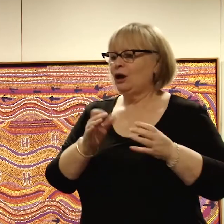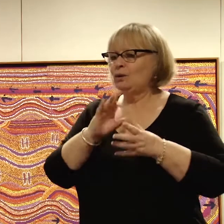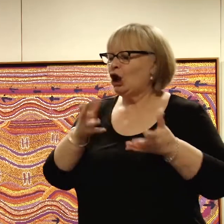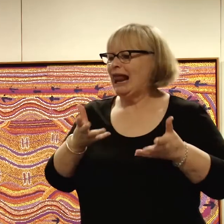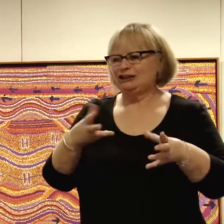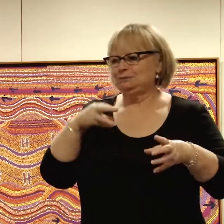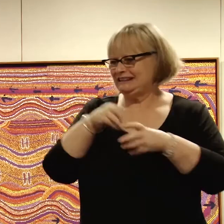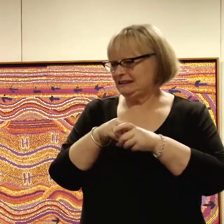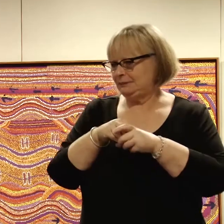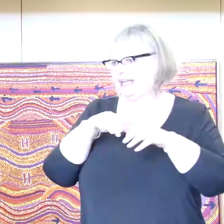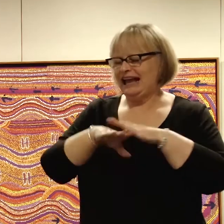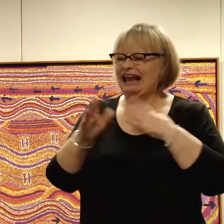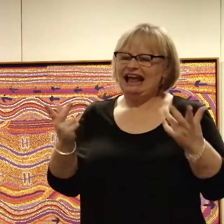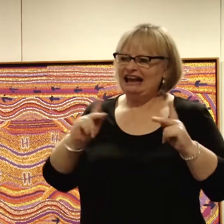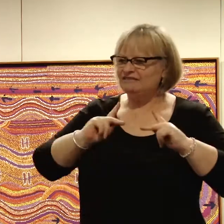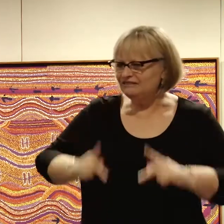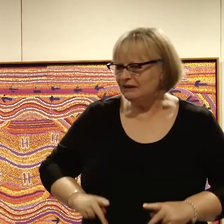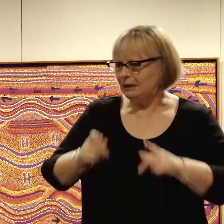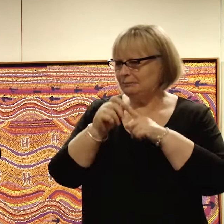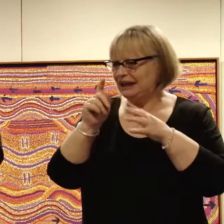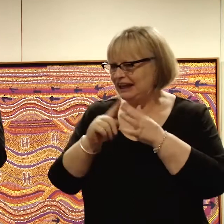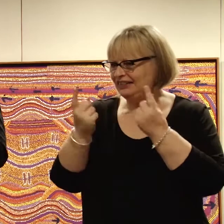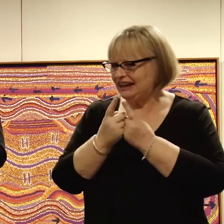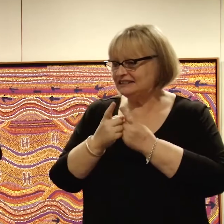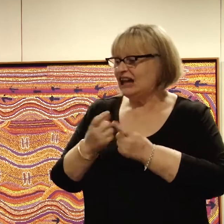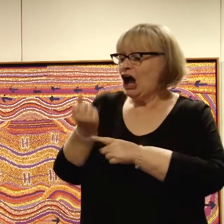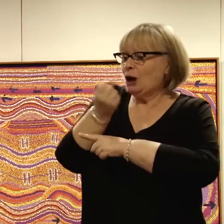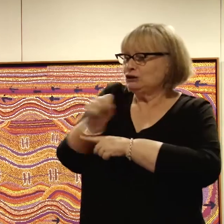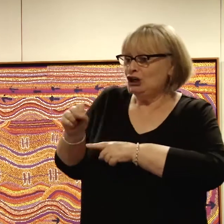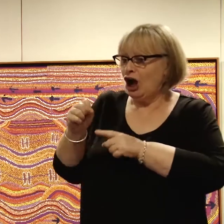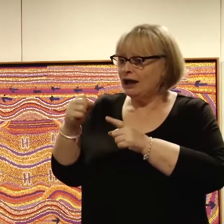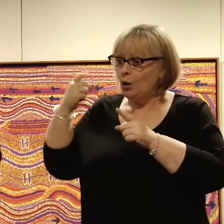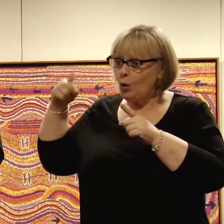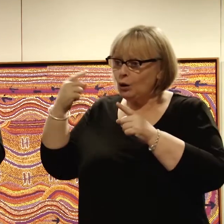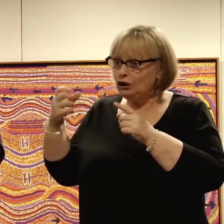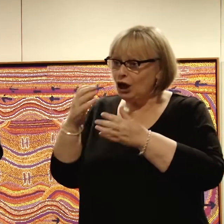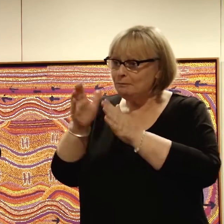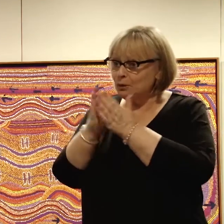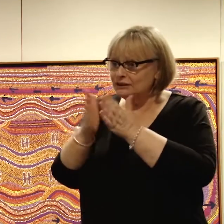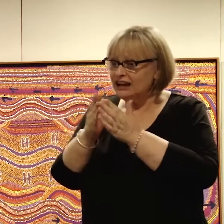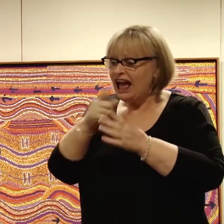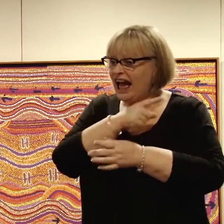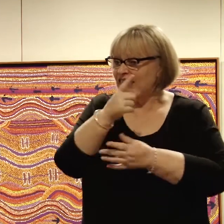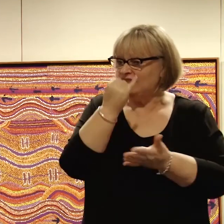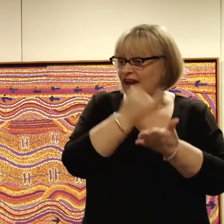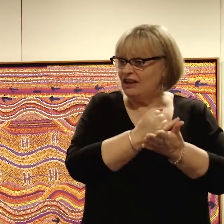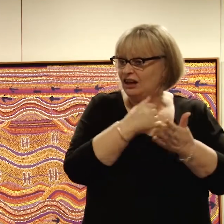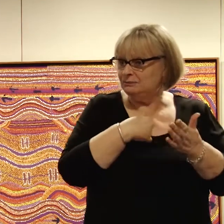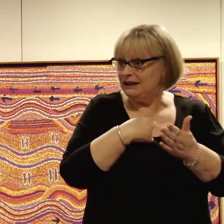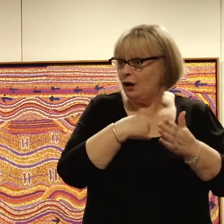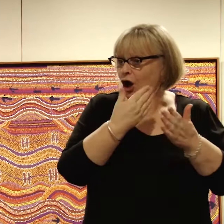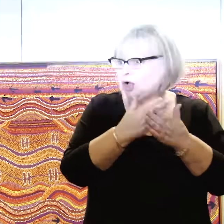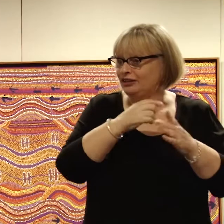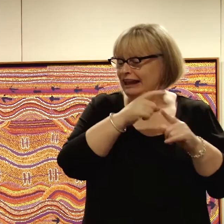allowed to participate in any kind of physical education. I was denied audio books and then would be failed on the reading section of the English curriculum.